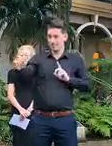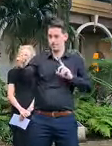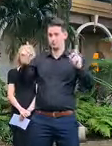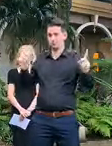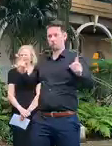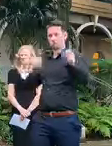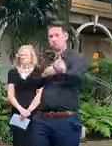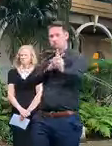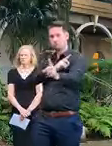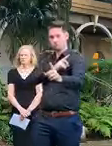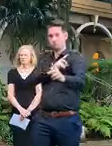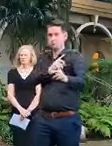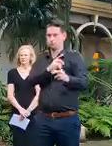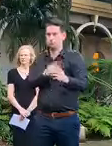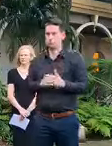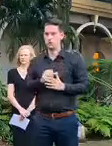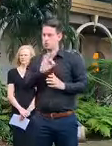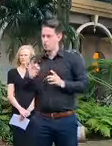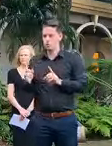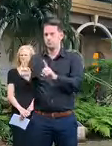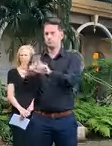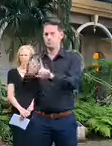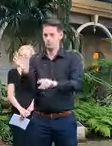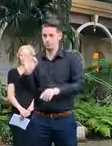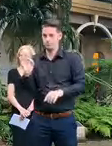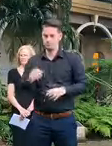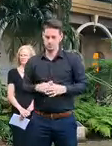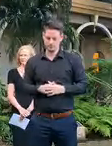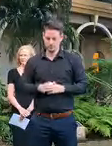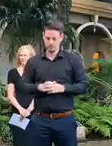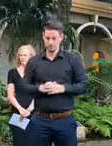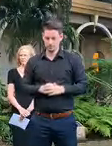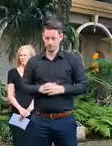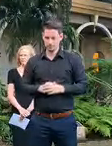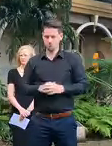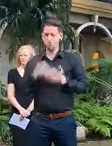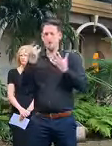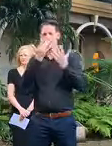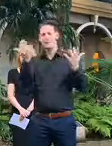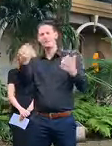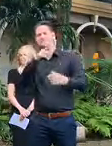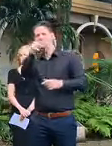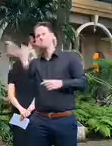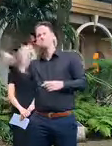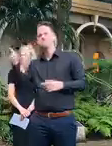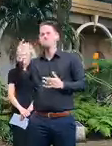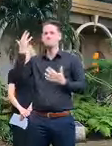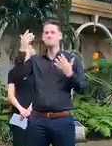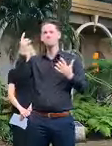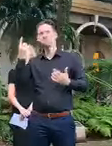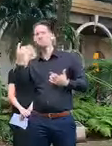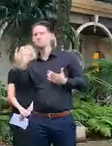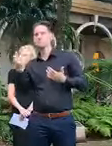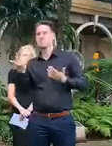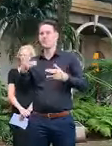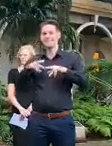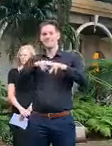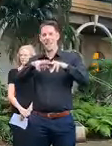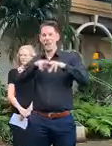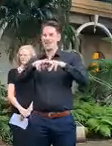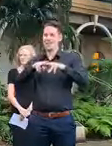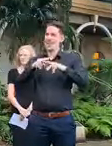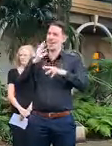from every other person. Now I know many of you would be thinking it's a Friday